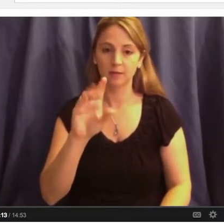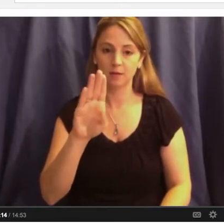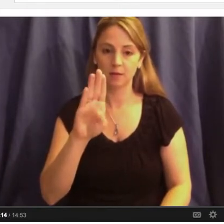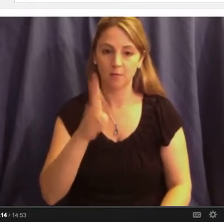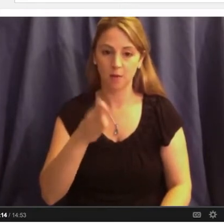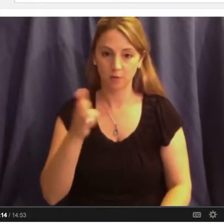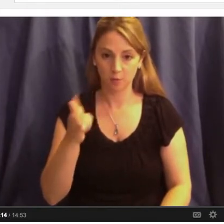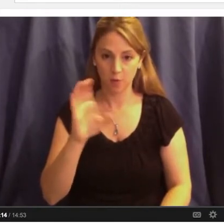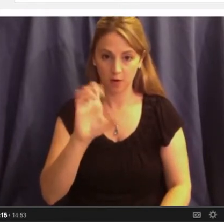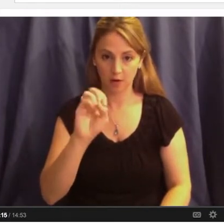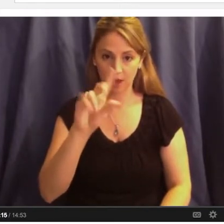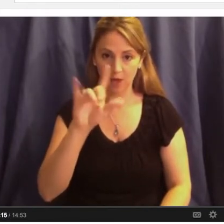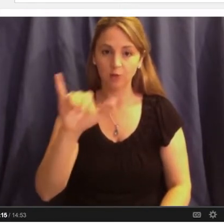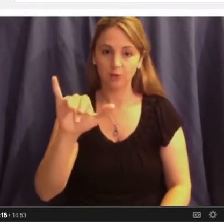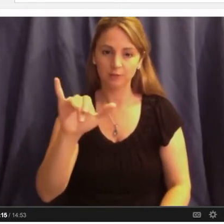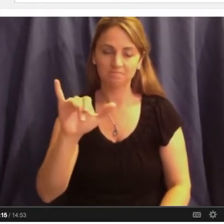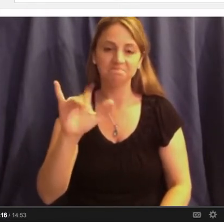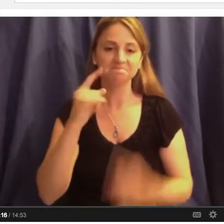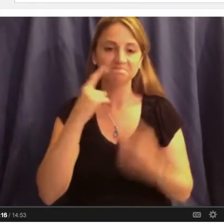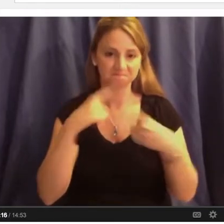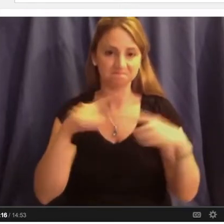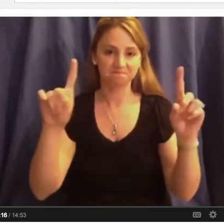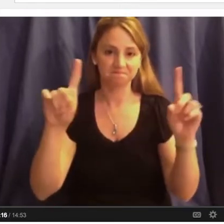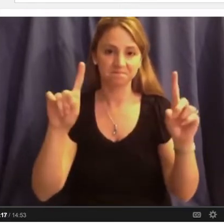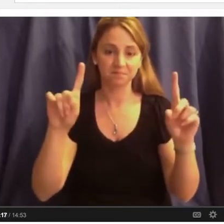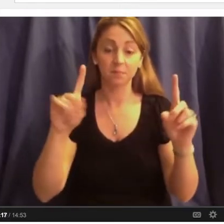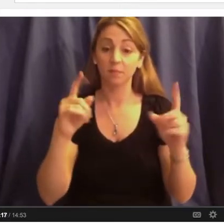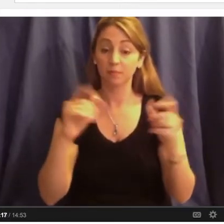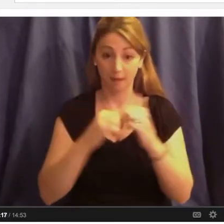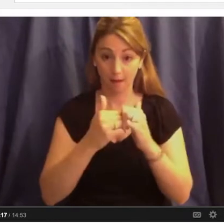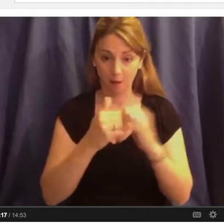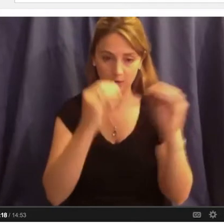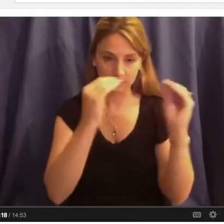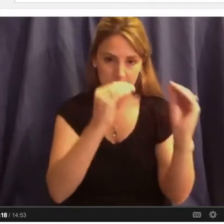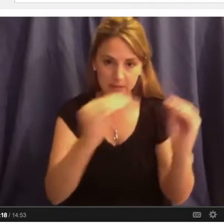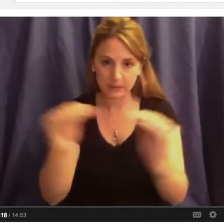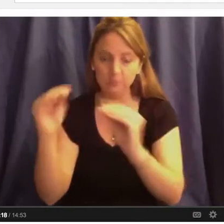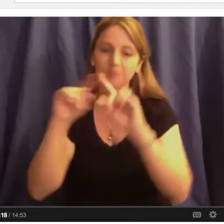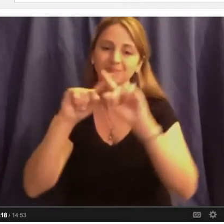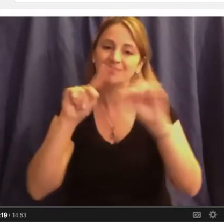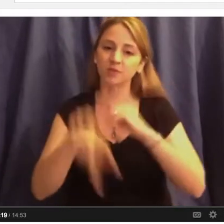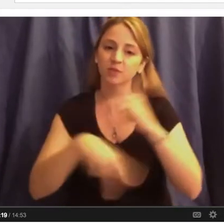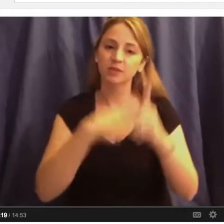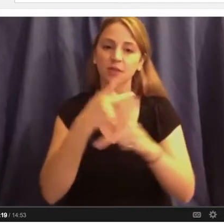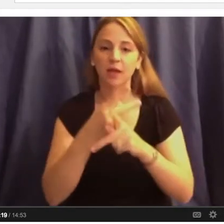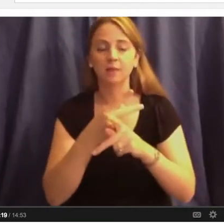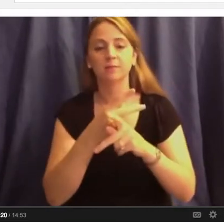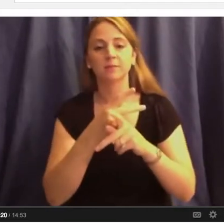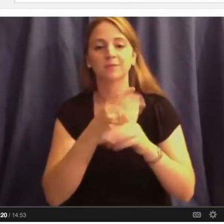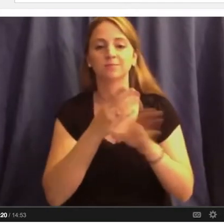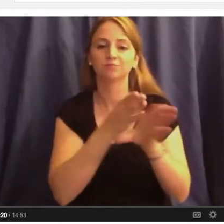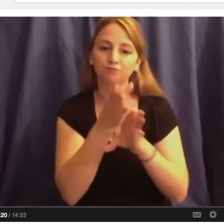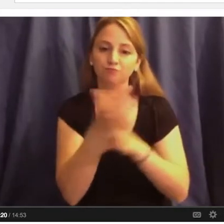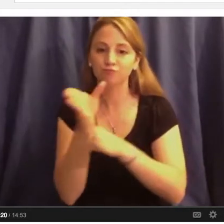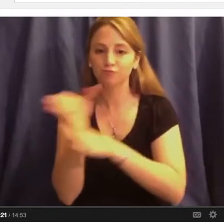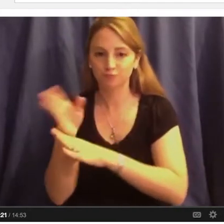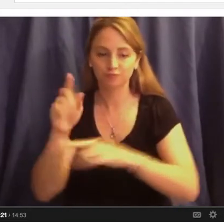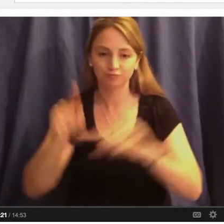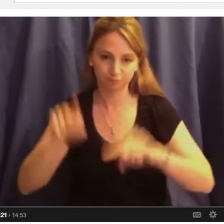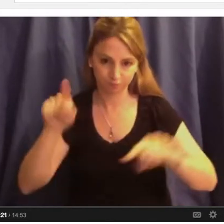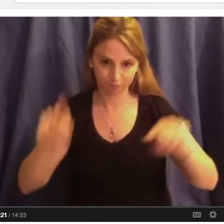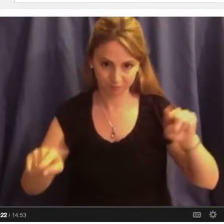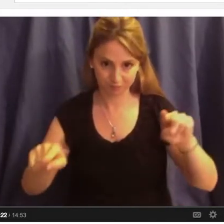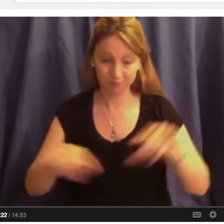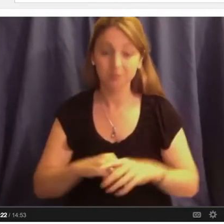educating students of all types across the arts and humanities and the science and engineering areas. What makes